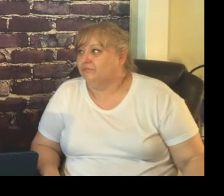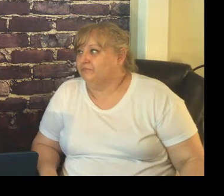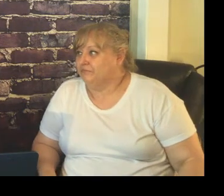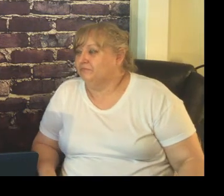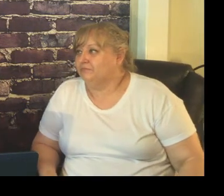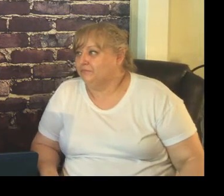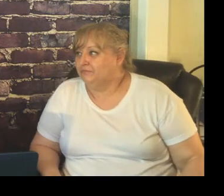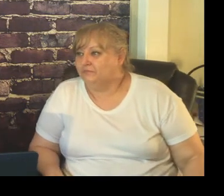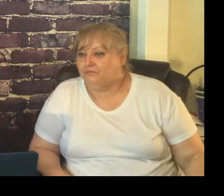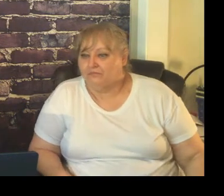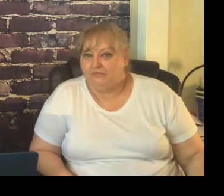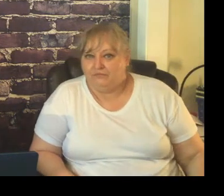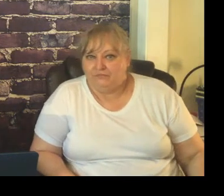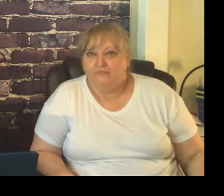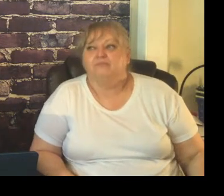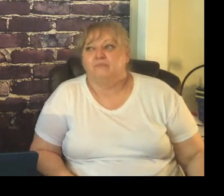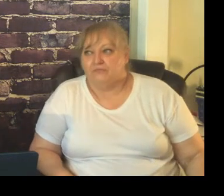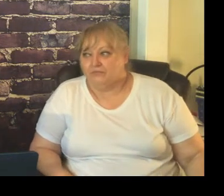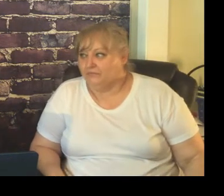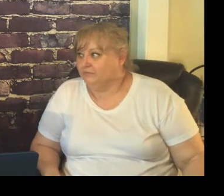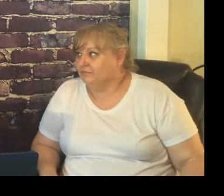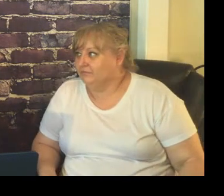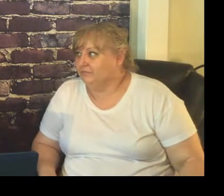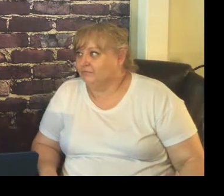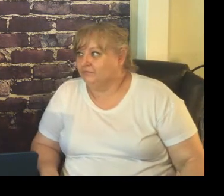idea of how you want it to function me I don't want you walking